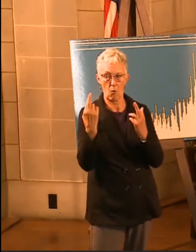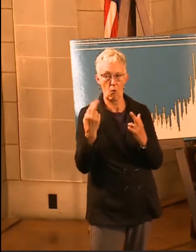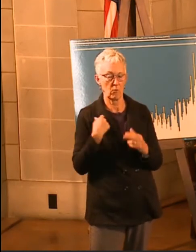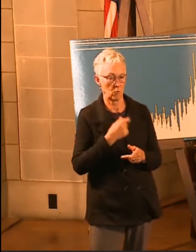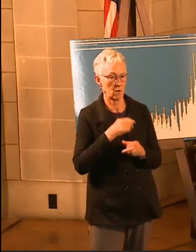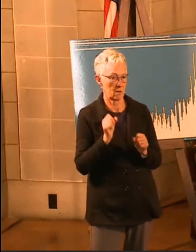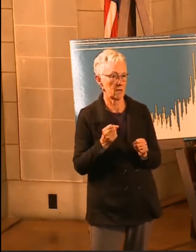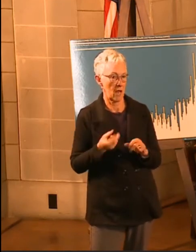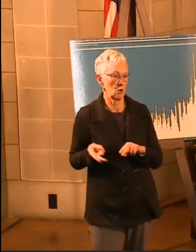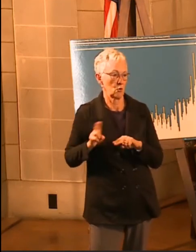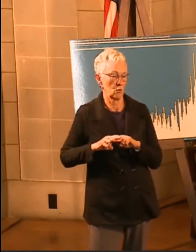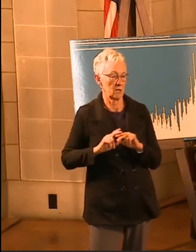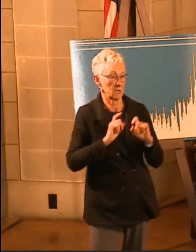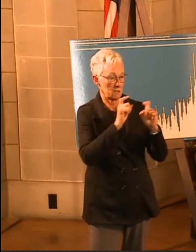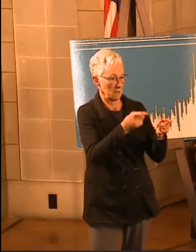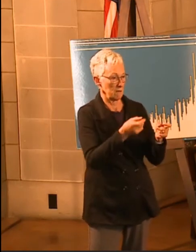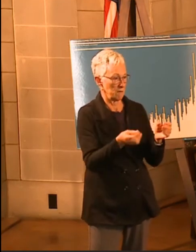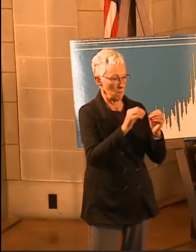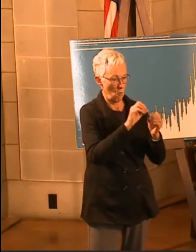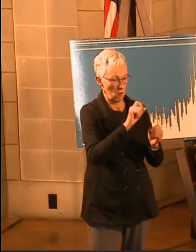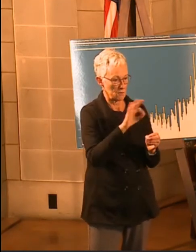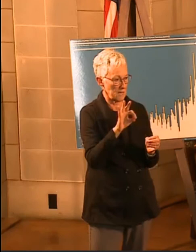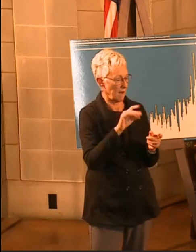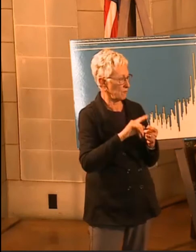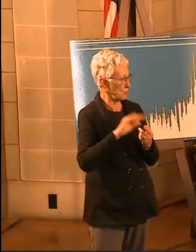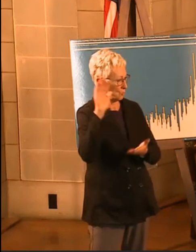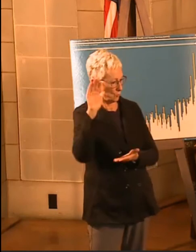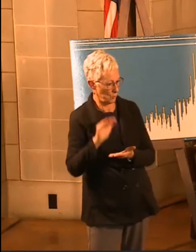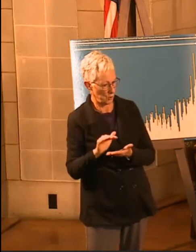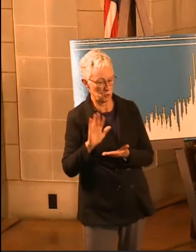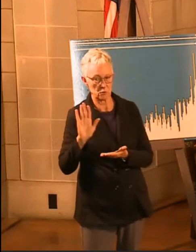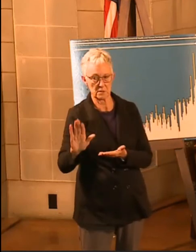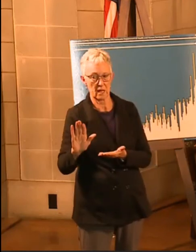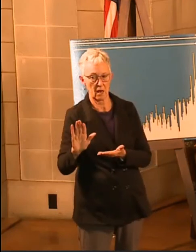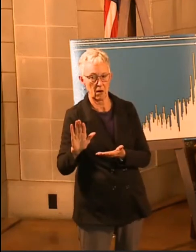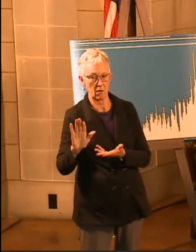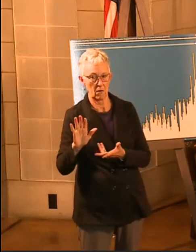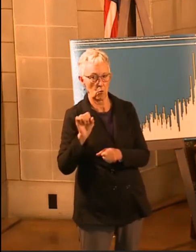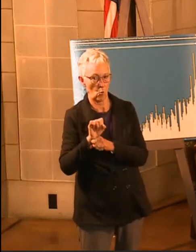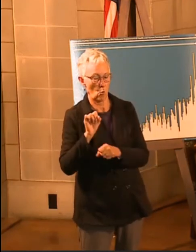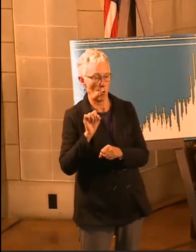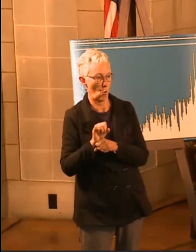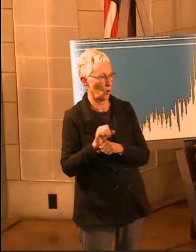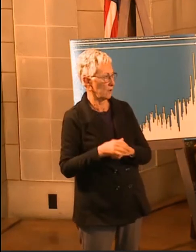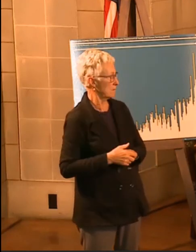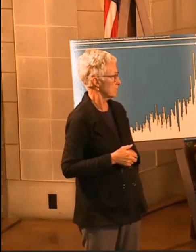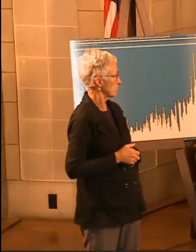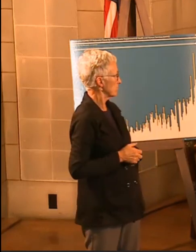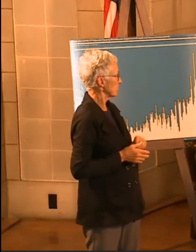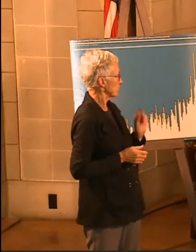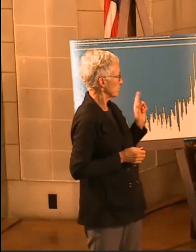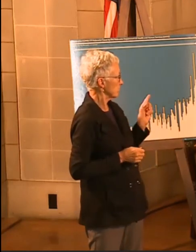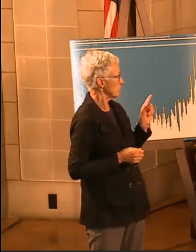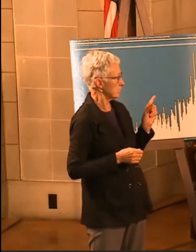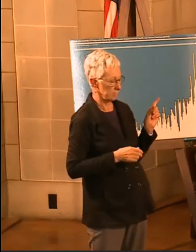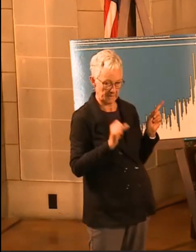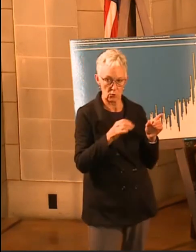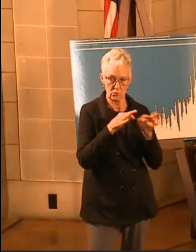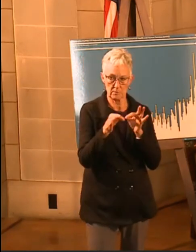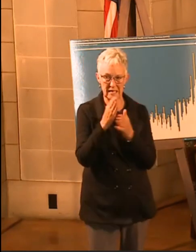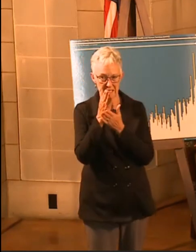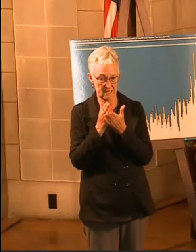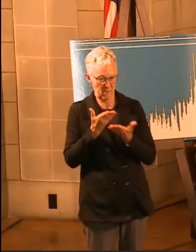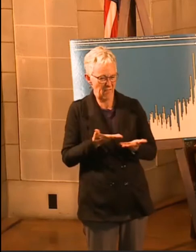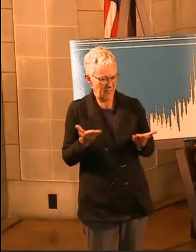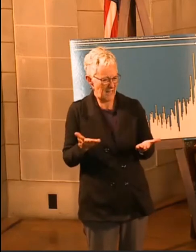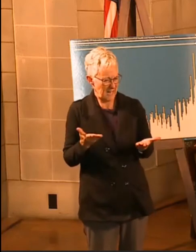So, I want to turn it over now to Gina Ewing, who's the... Can you just talk a little bit about how the hospitals might use this, the kind of things that to Yes.